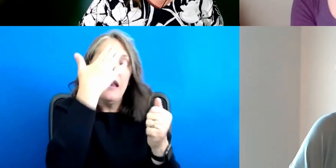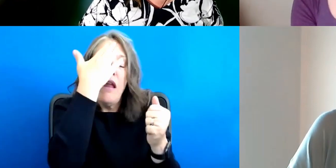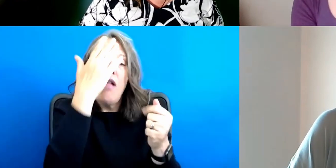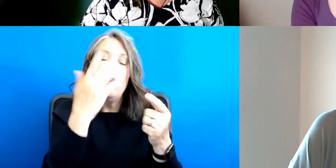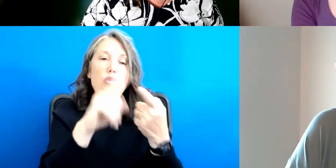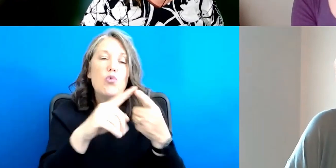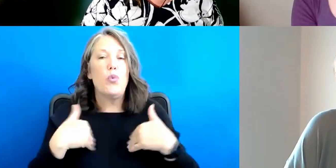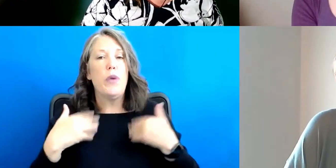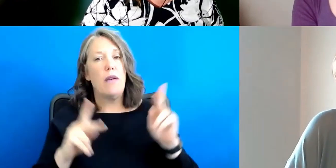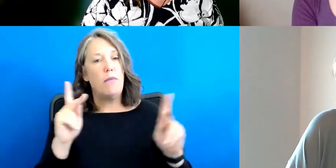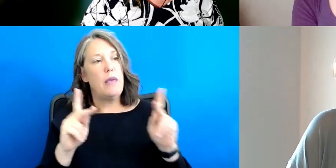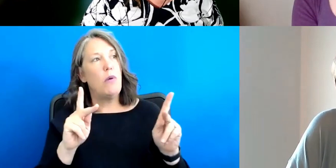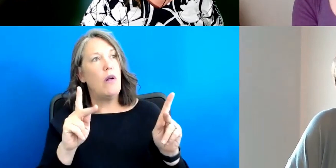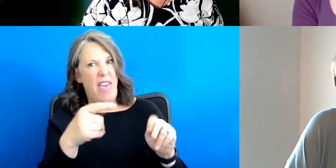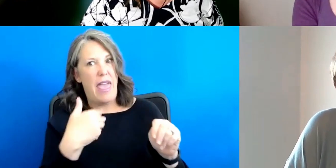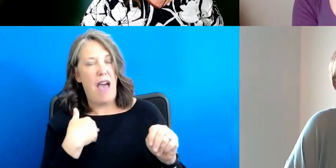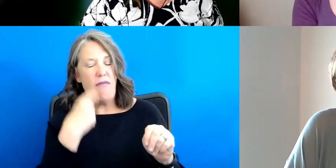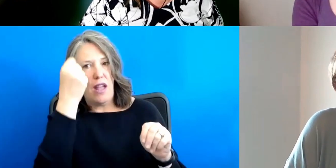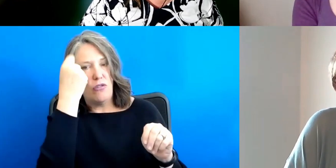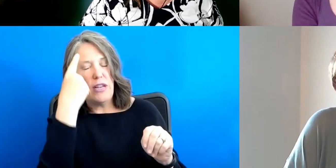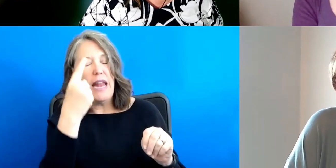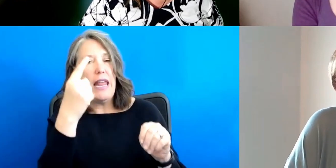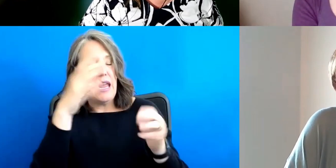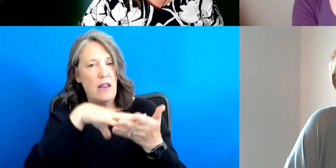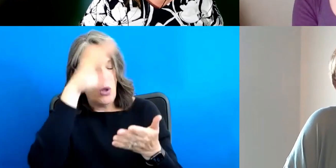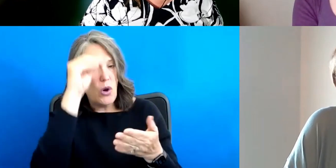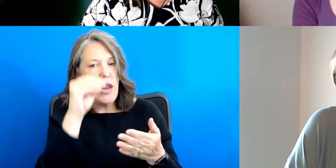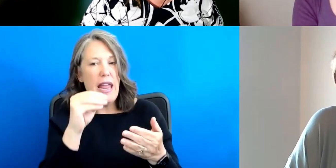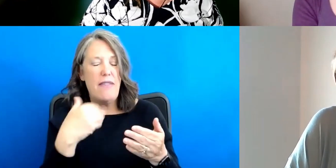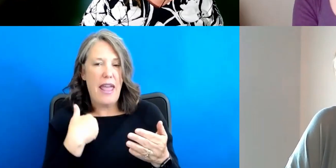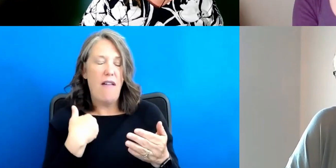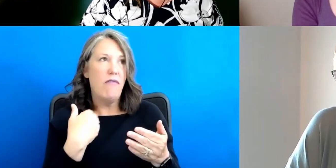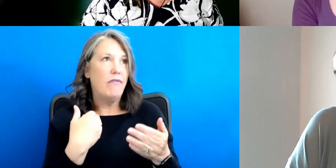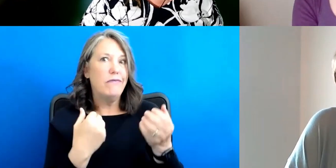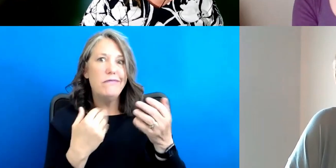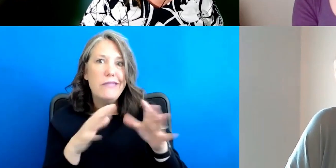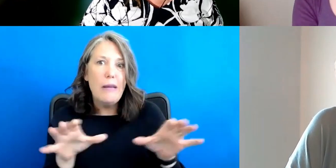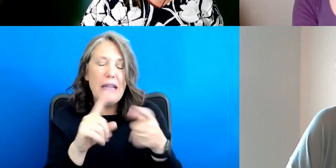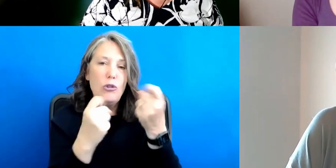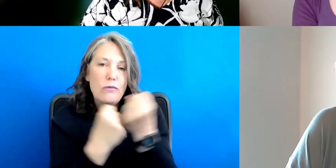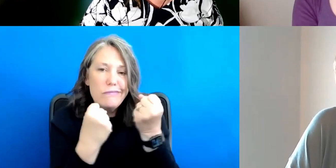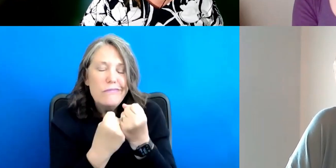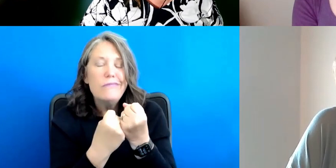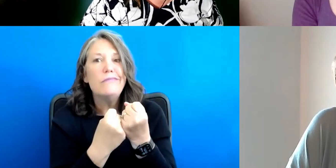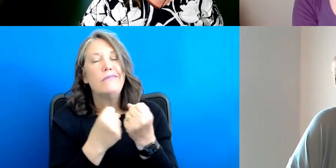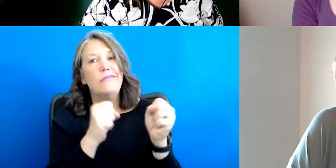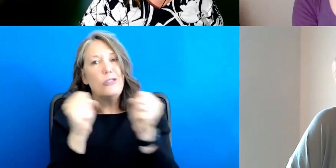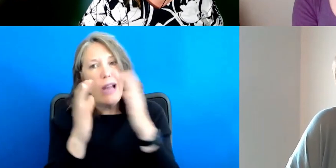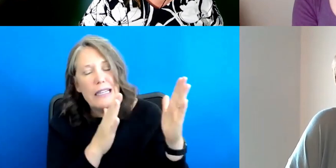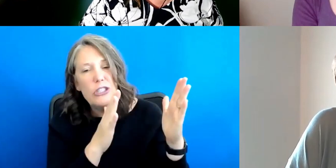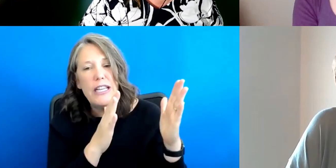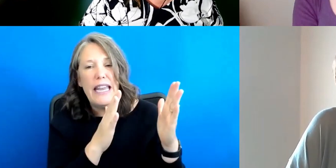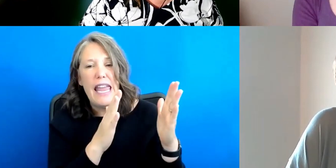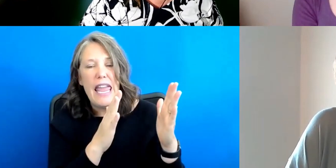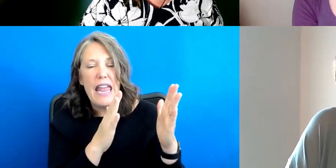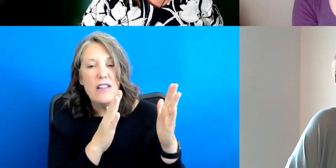understanding and strategies for learning advocacy. So I encourage everyone to go to your website. I did find it under,